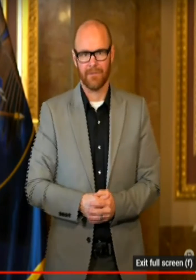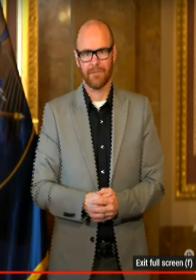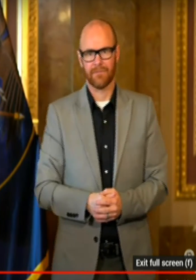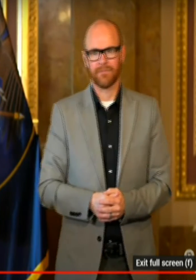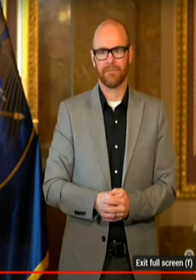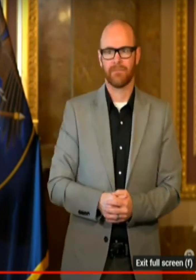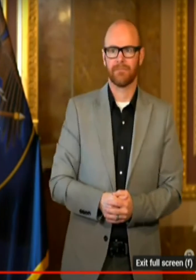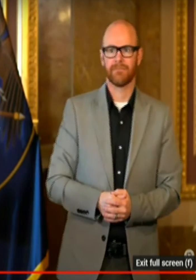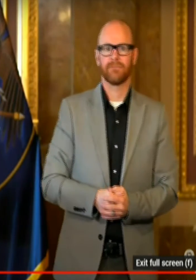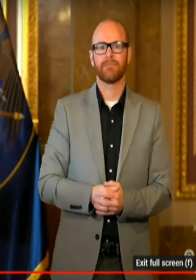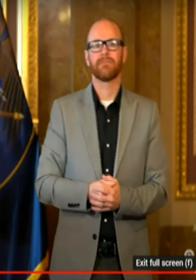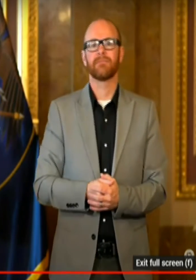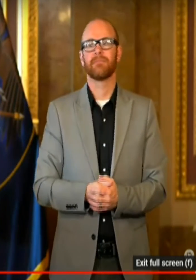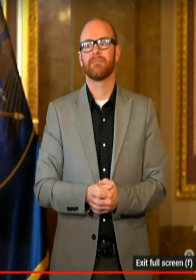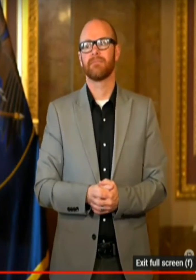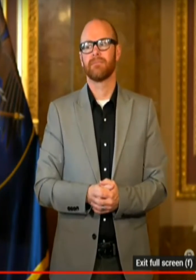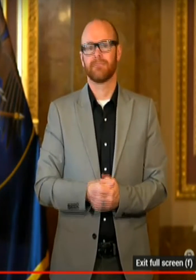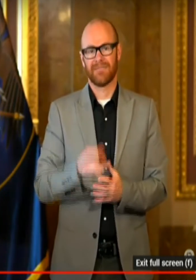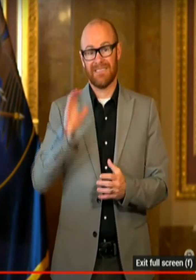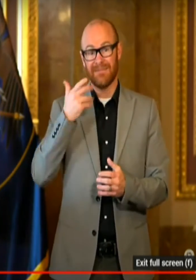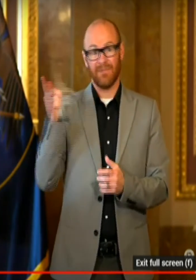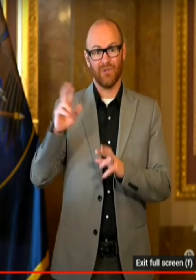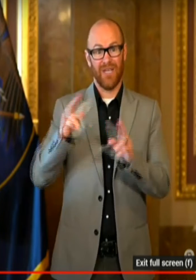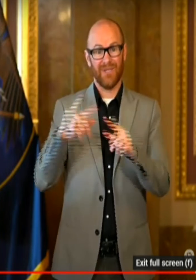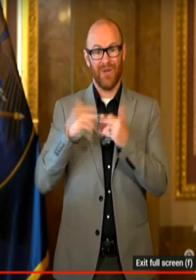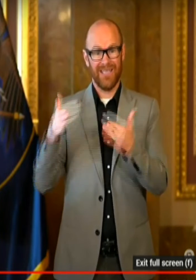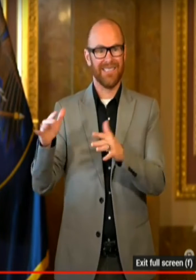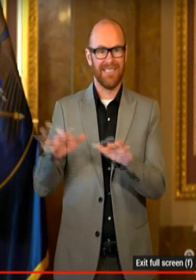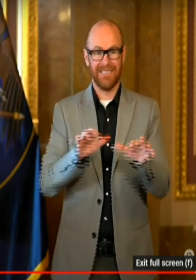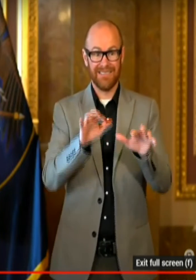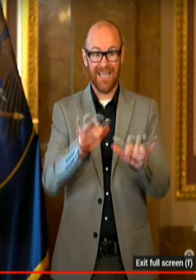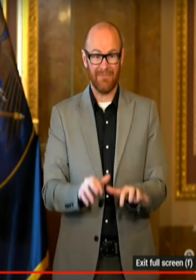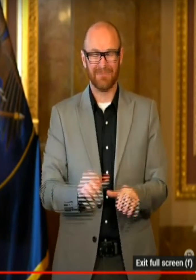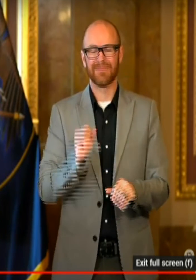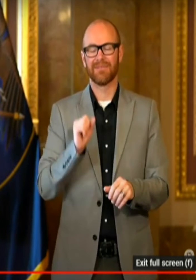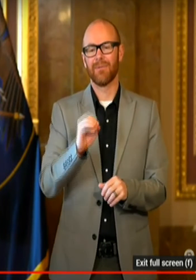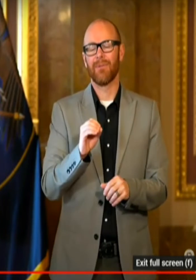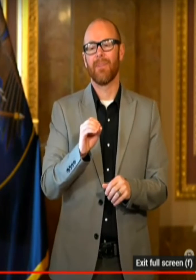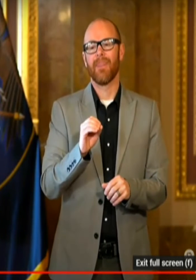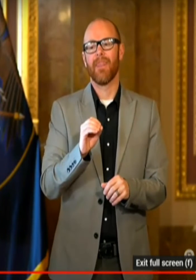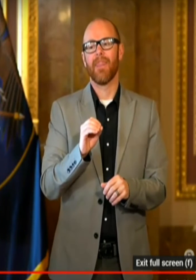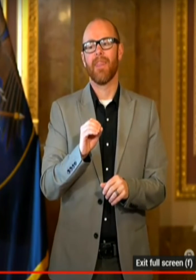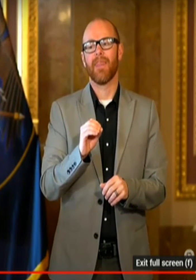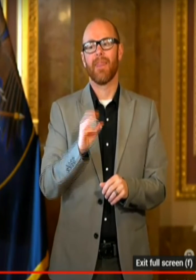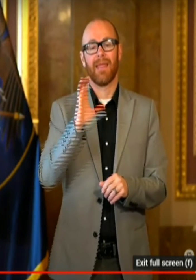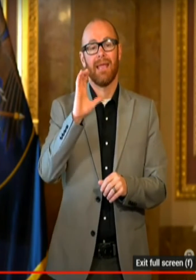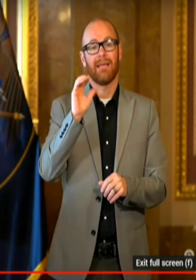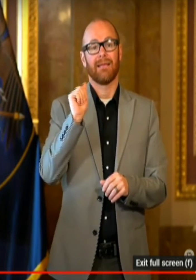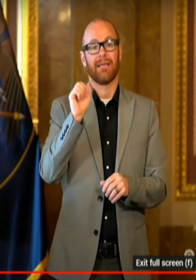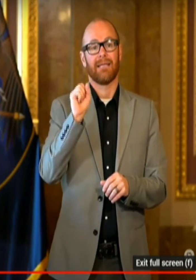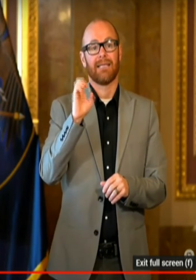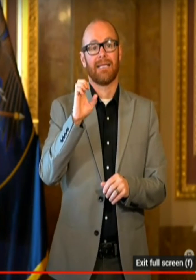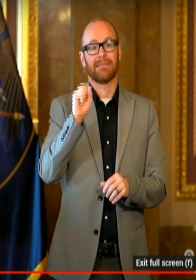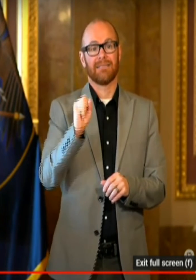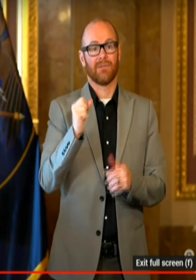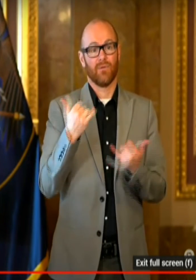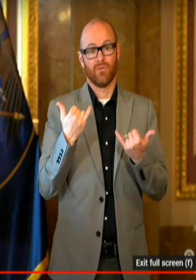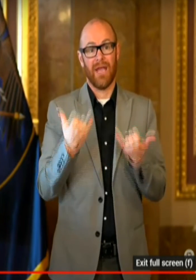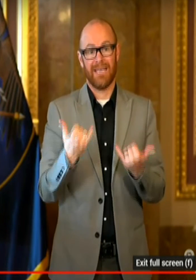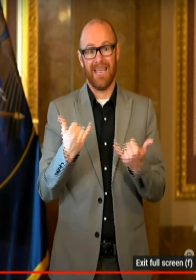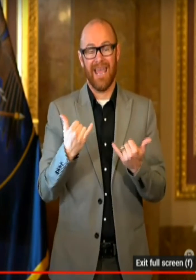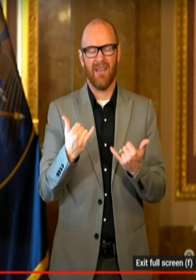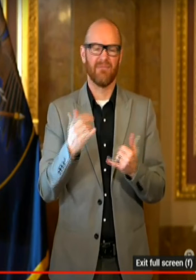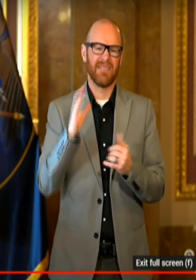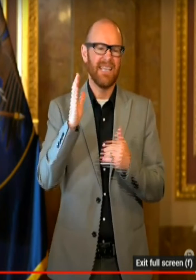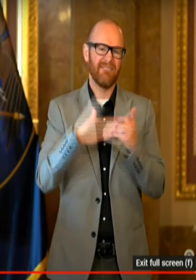question into the... Yeah, you were prepared for us to hear you. So... So cases right now, even undercounted